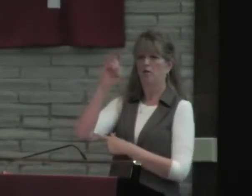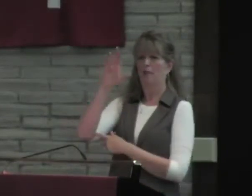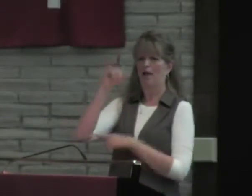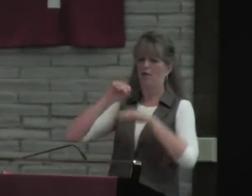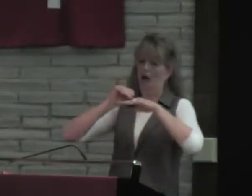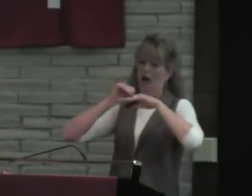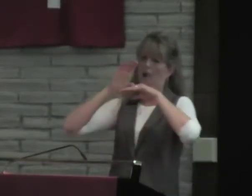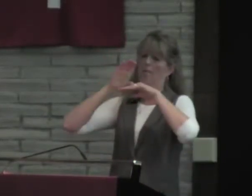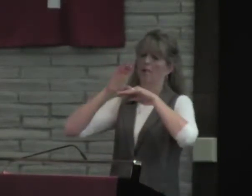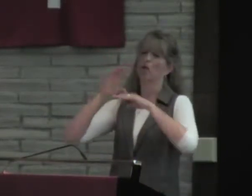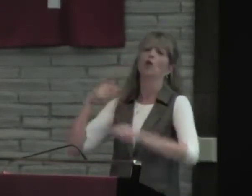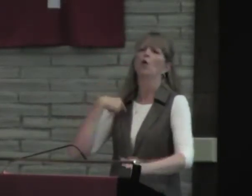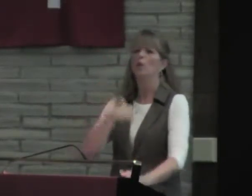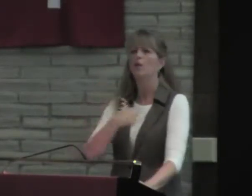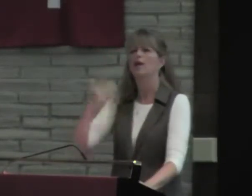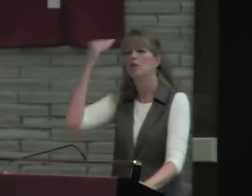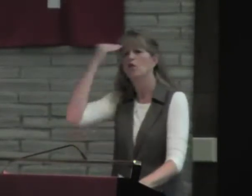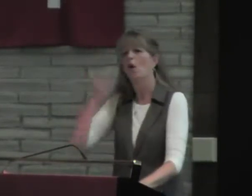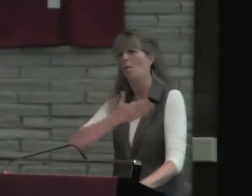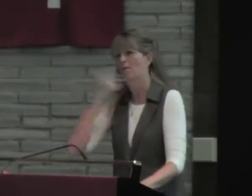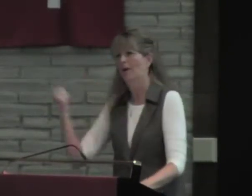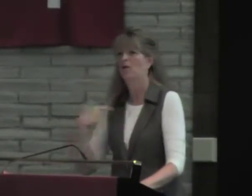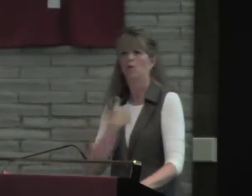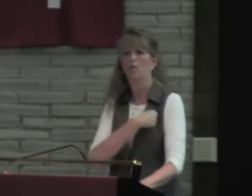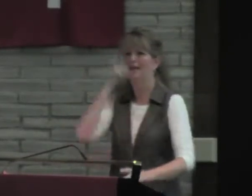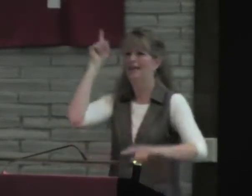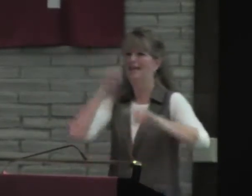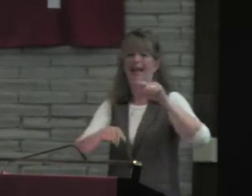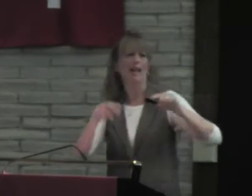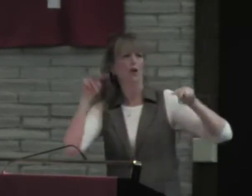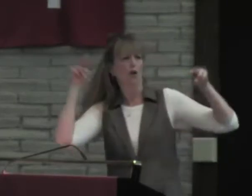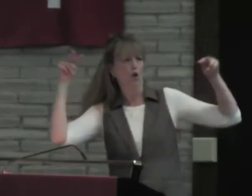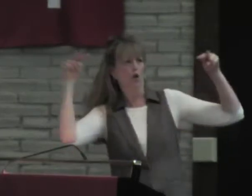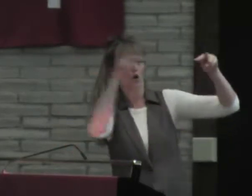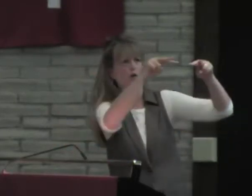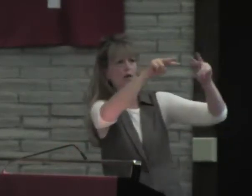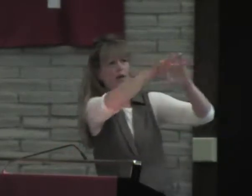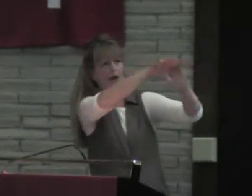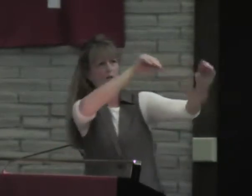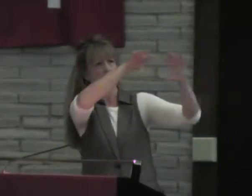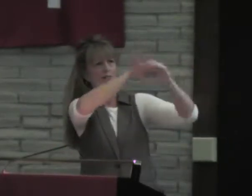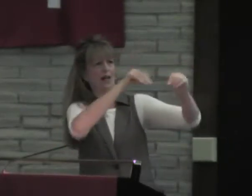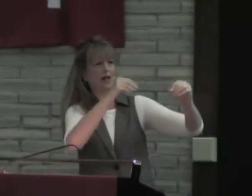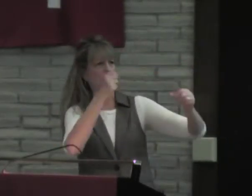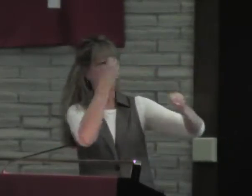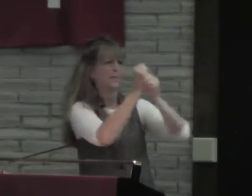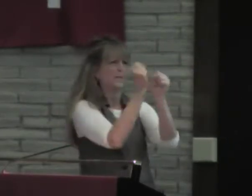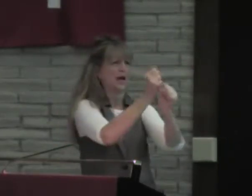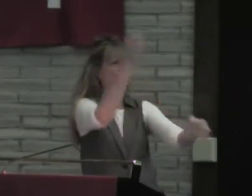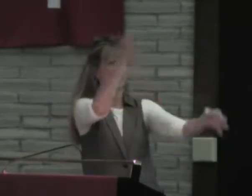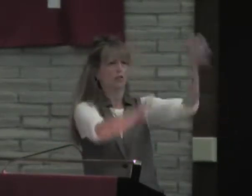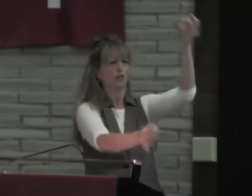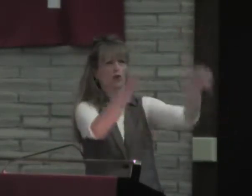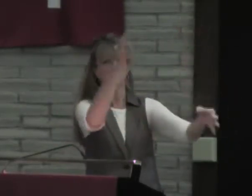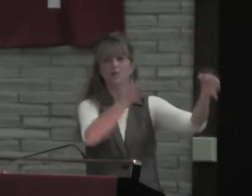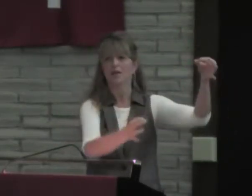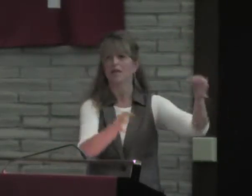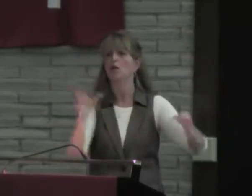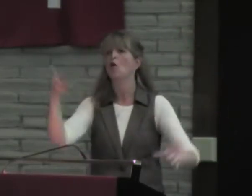If our spiritual battery is up, we know better. We can't look at the outside and make